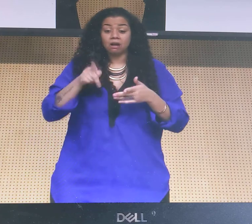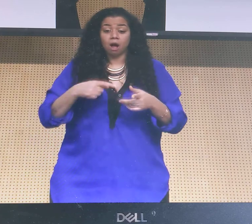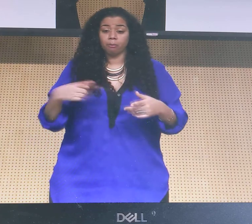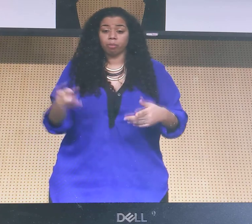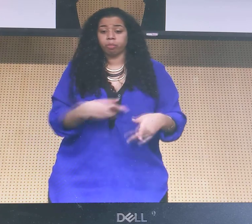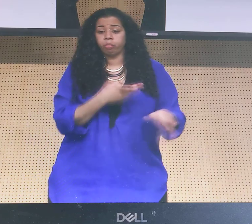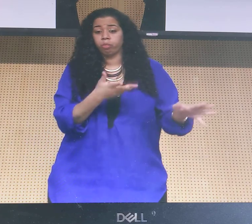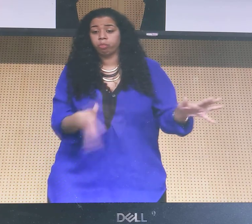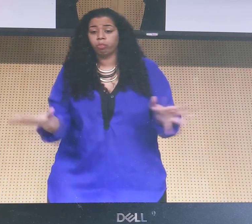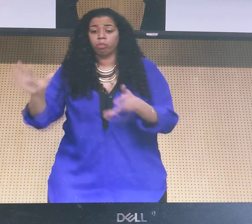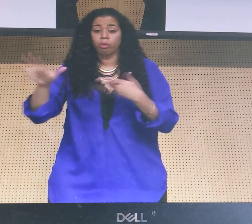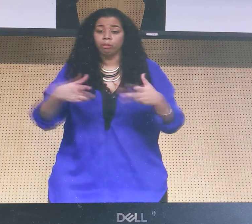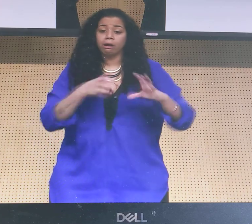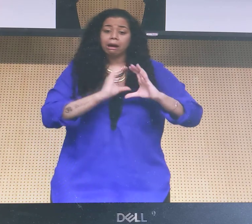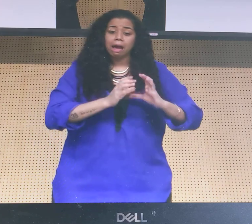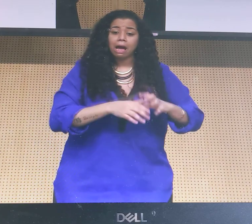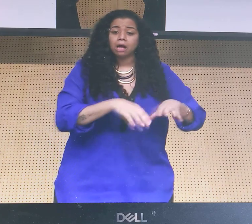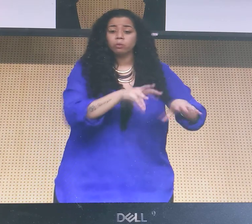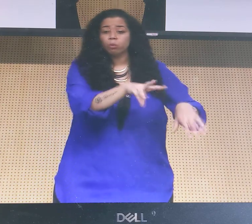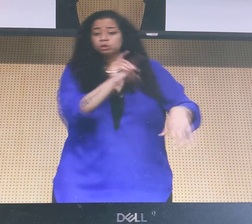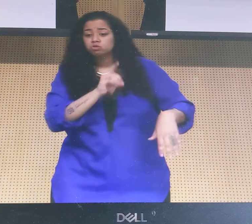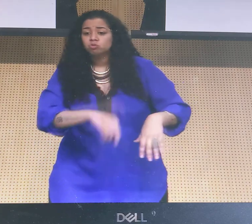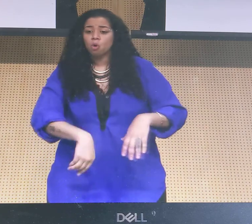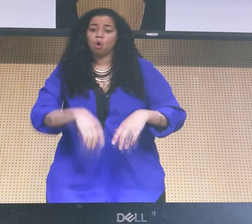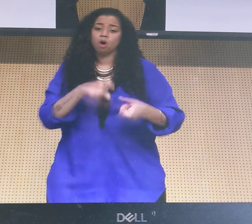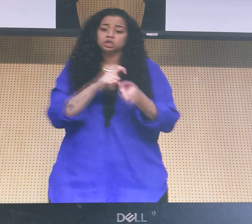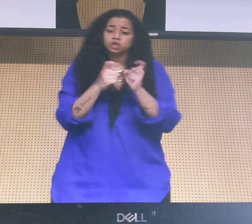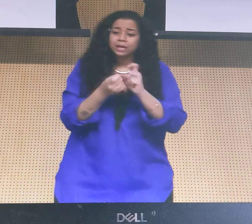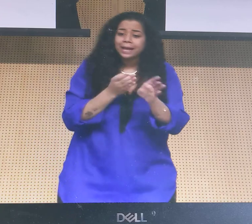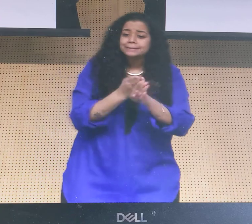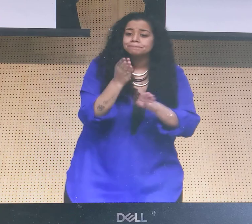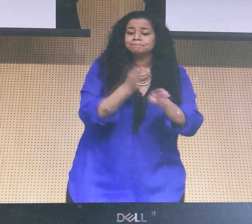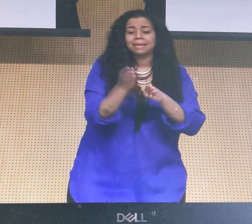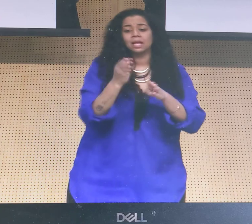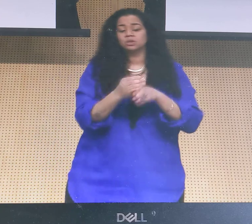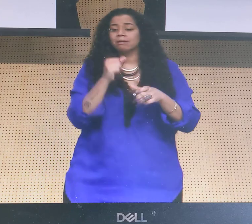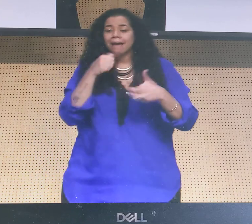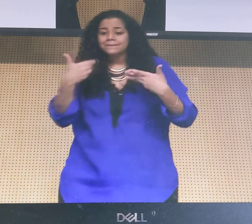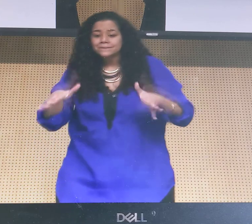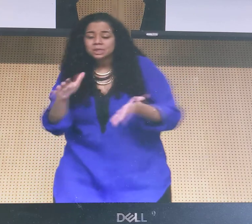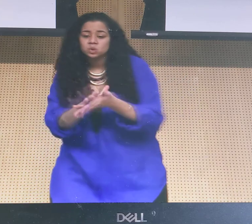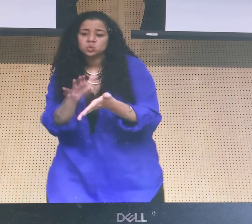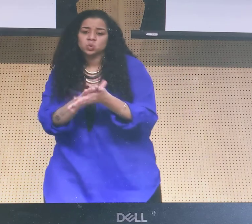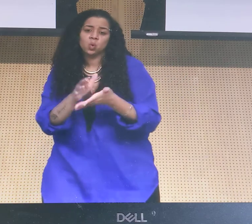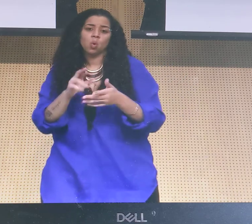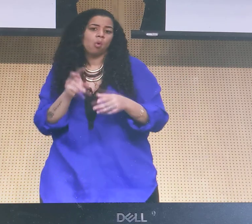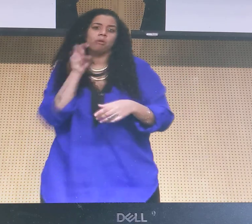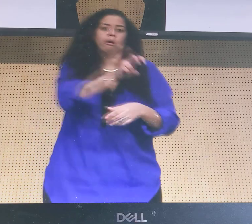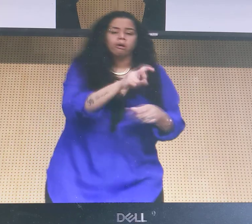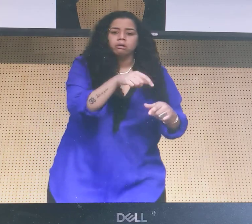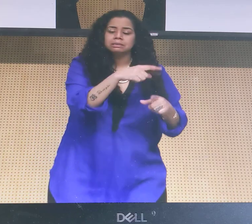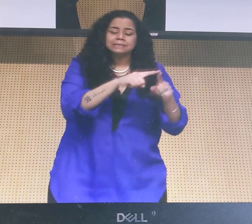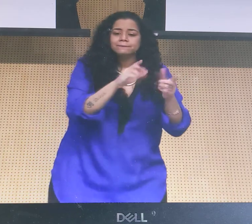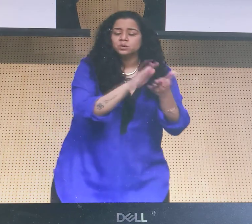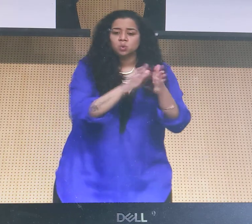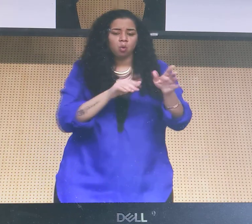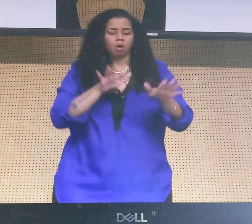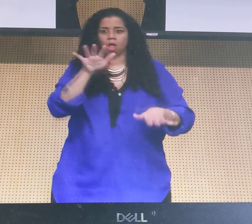first year after graduating, they have to find a job. When what really happens is things change. People change their majors. They change their schools.